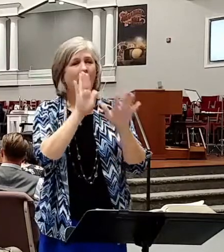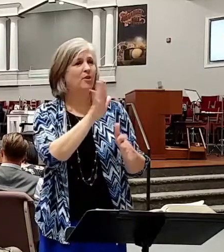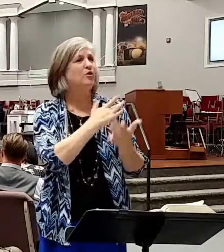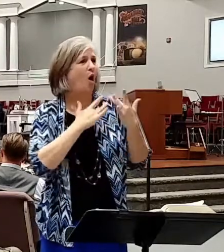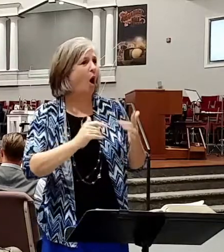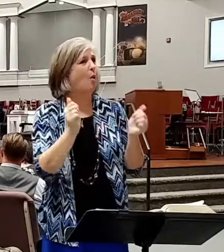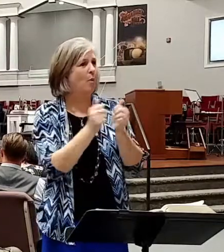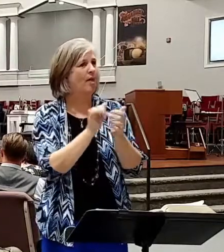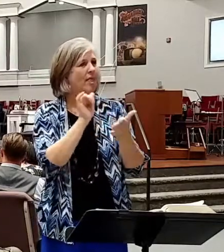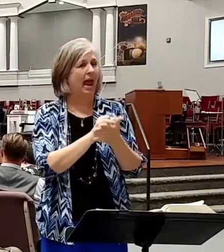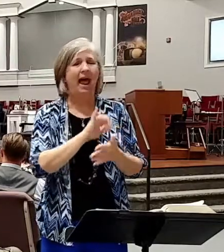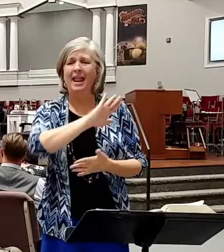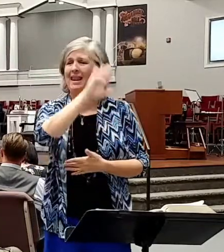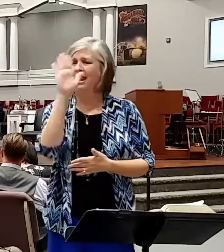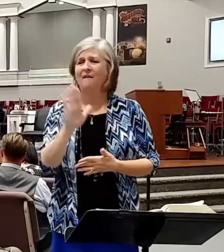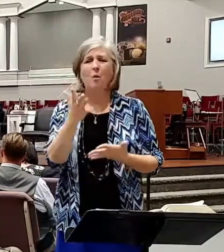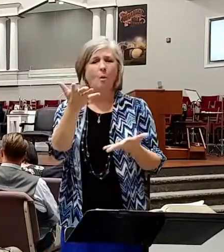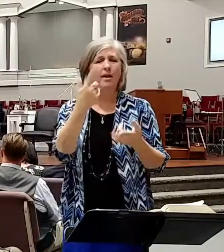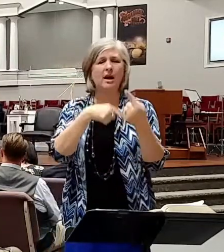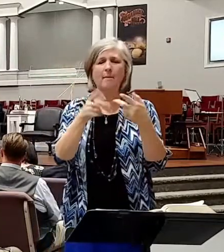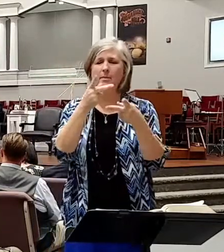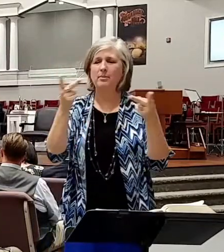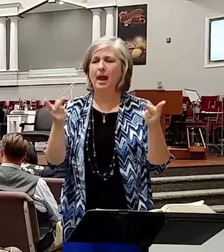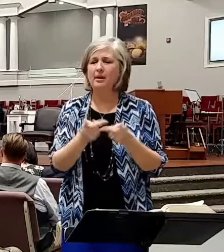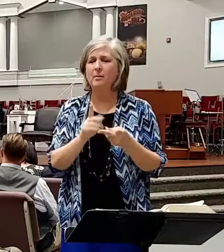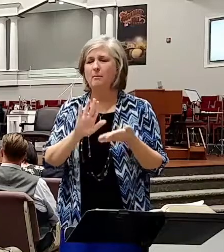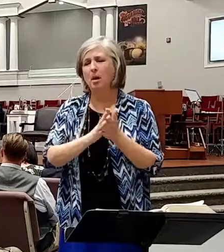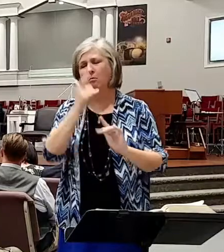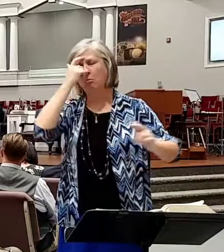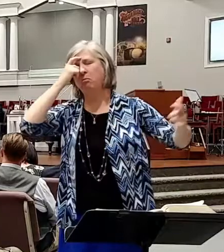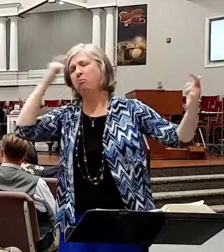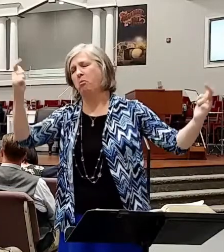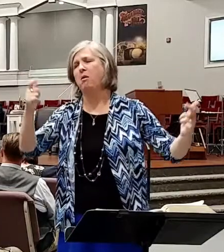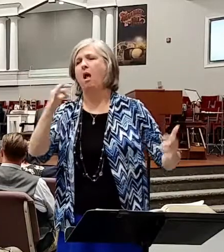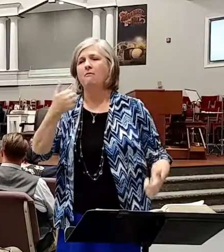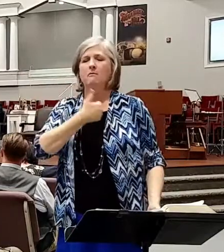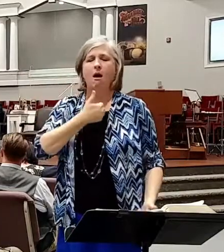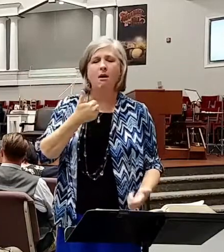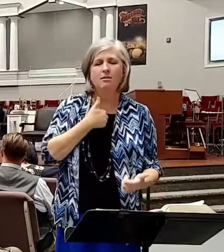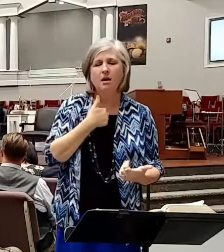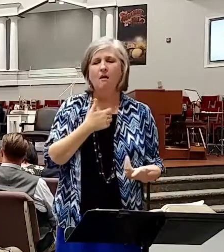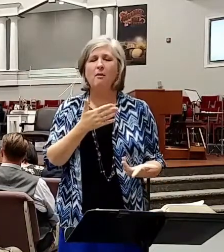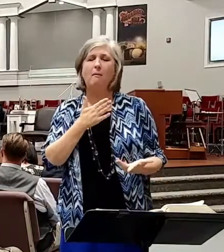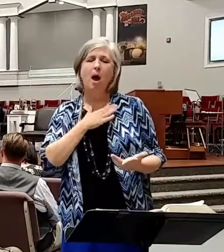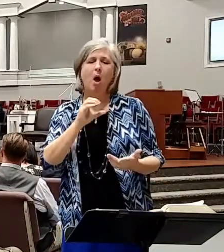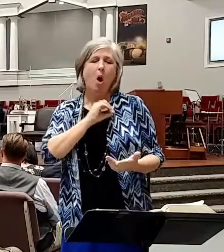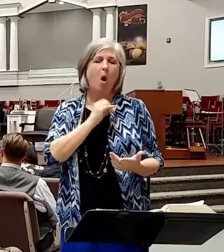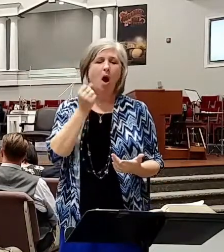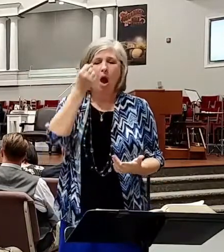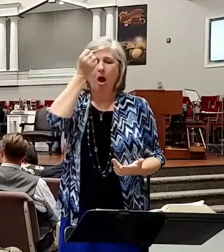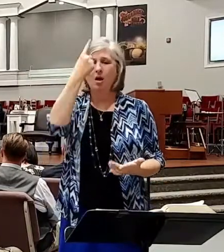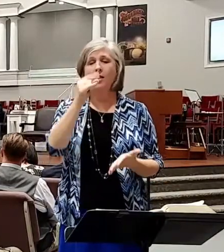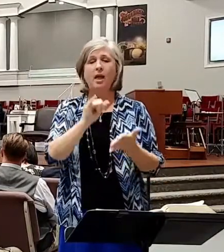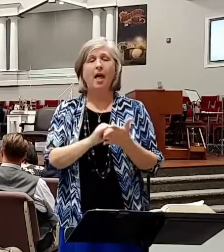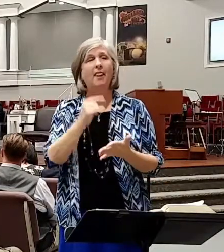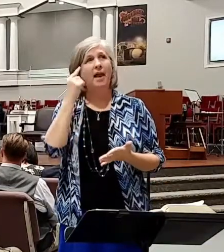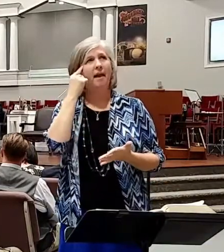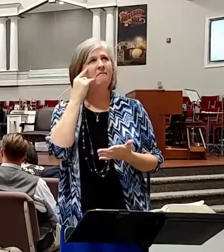I don't want to ever get to the point of being so arrogant and so full of myself and my own mentality to think this, I have arrived,